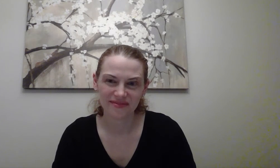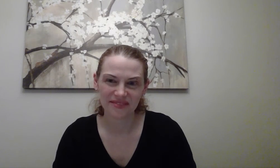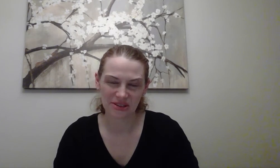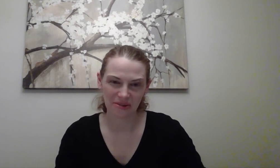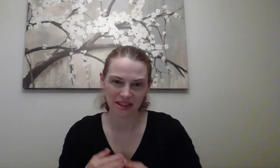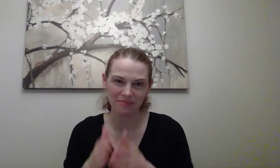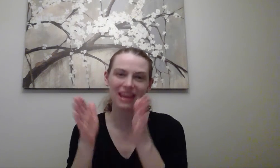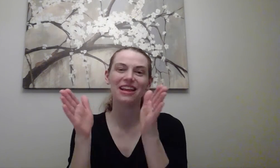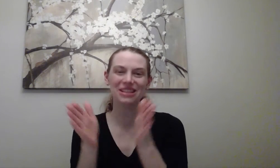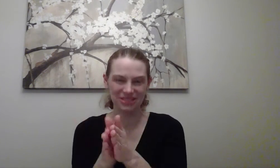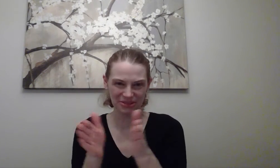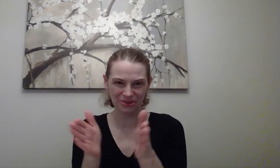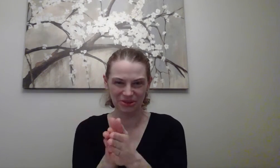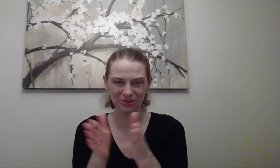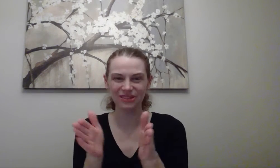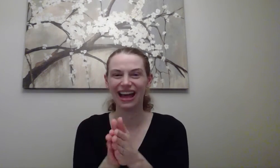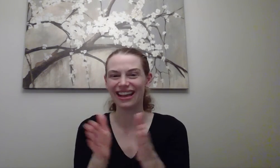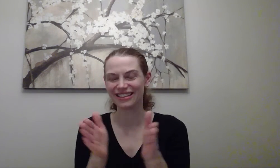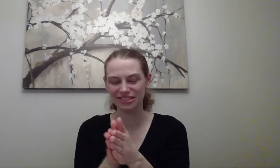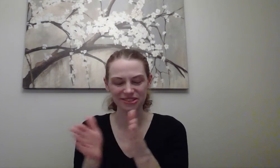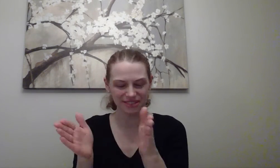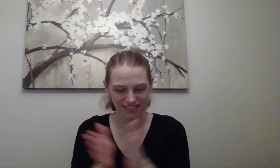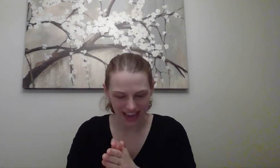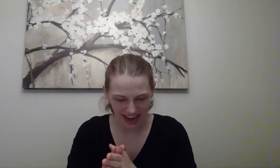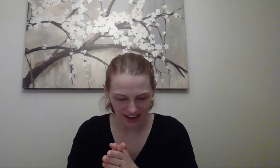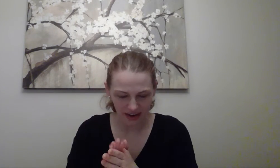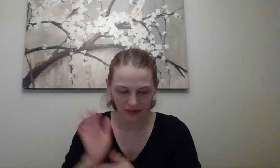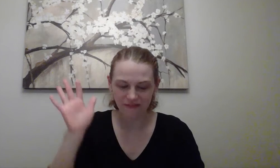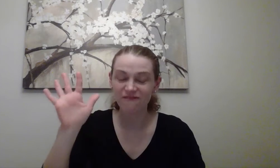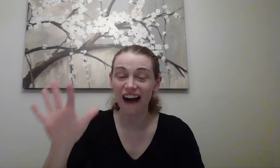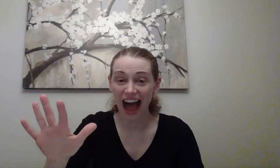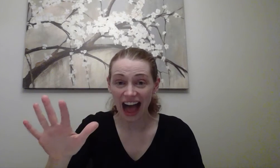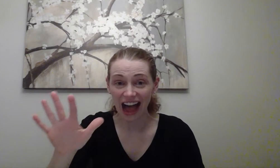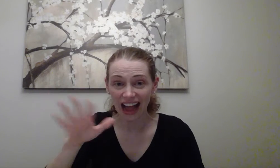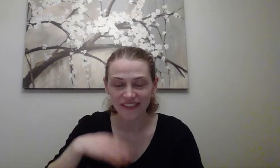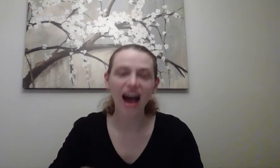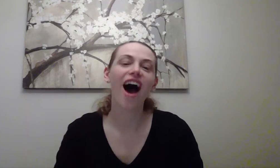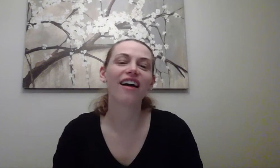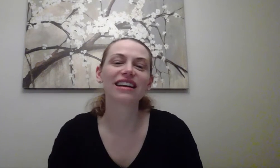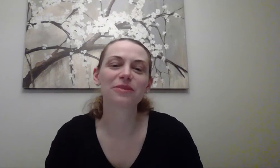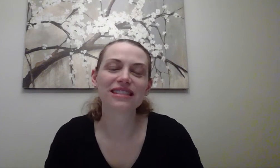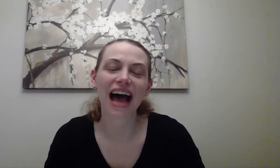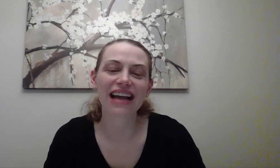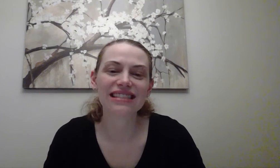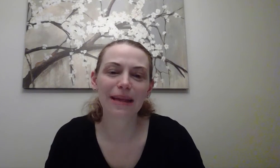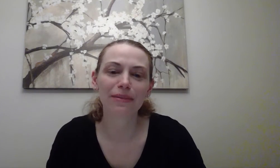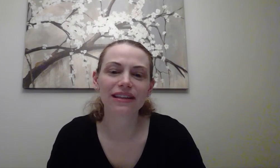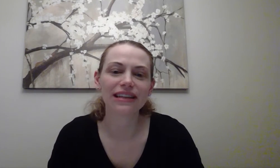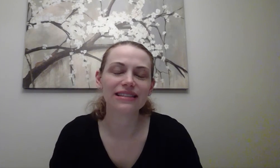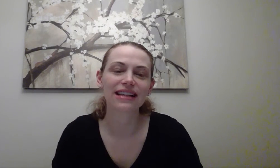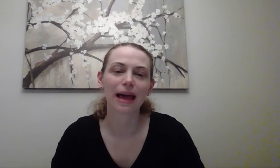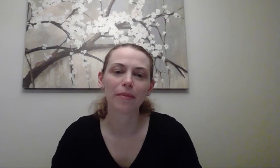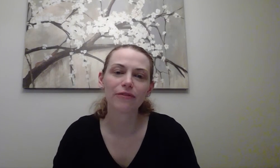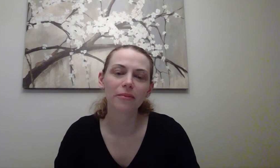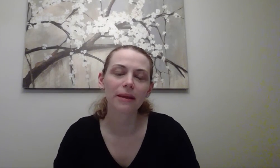Do it with me. Do you like to share? Our next one is. I say please. Clap it for me.